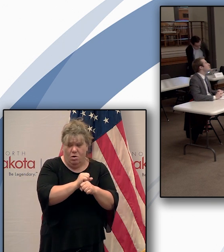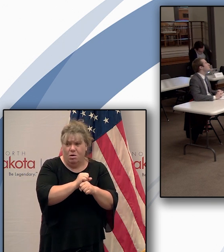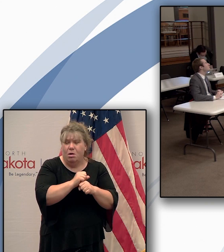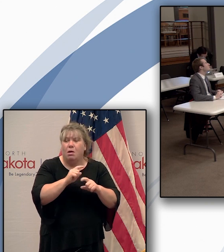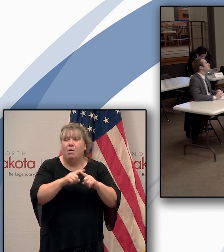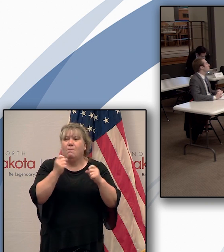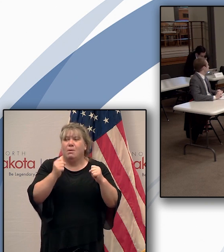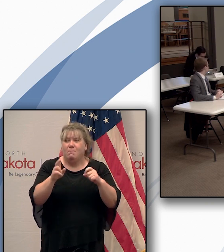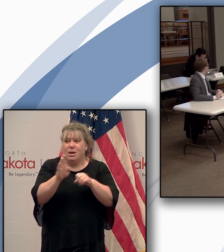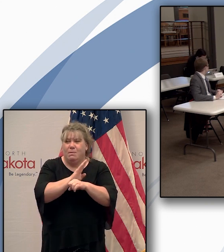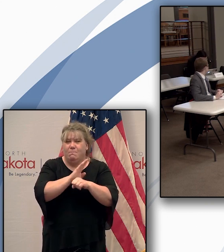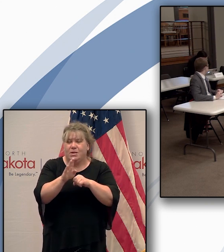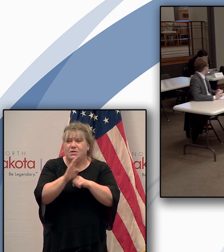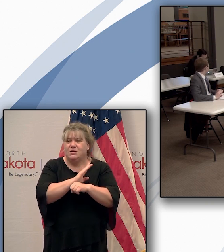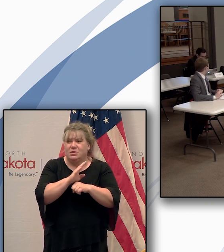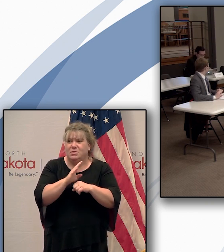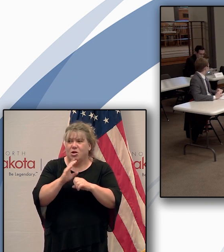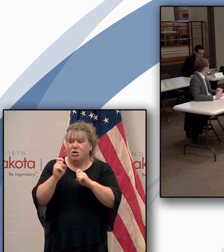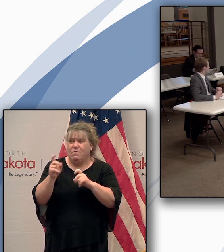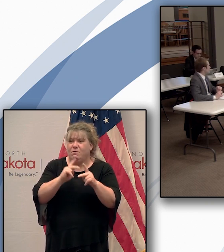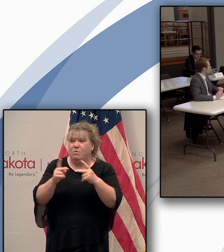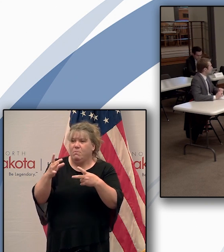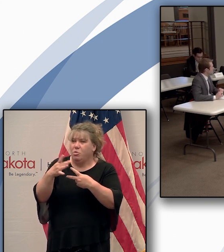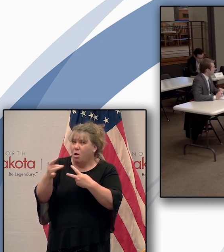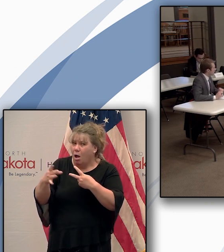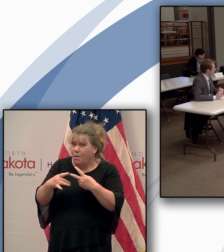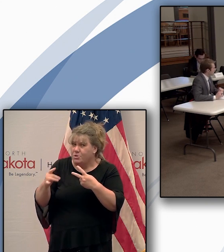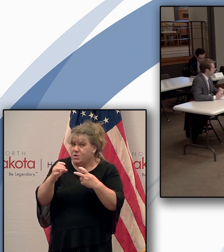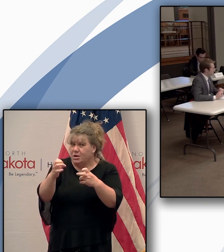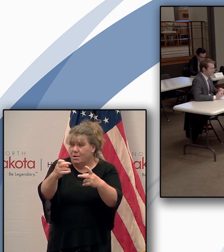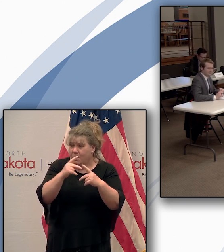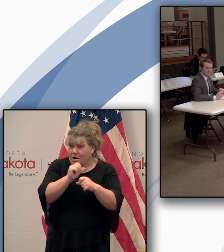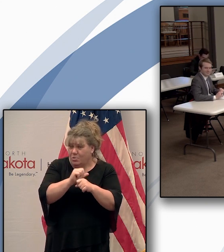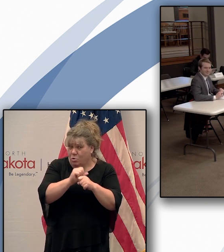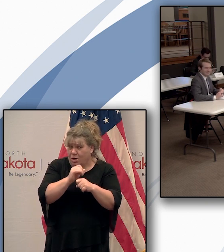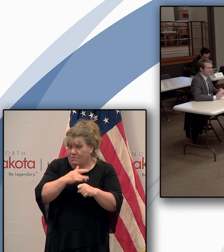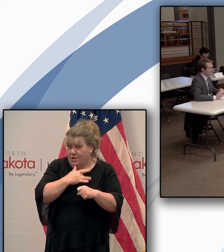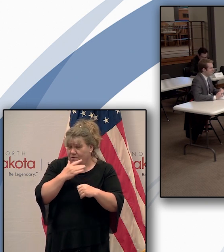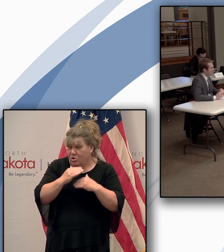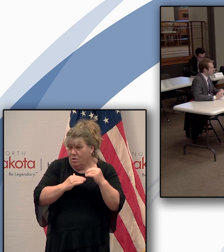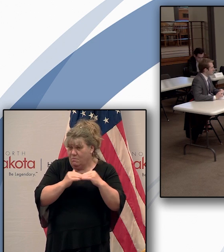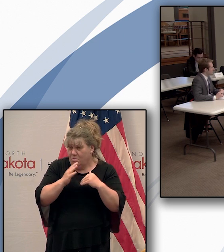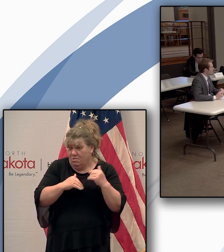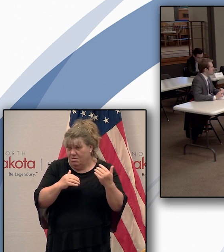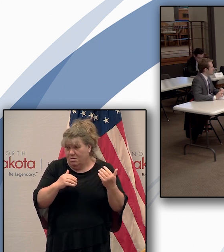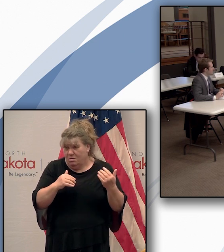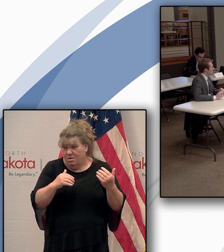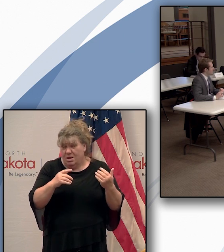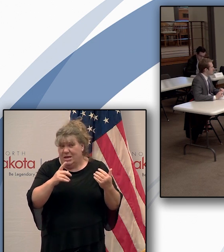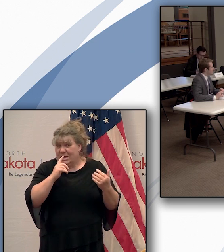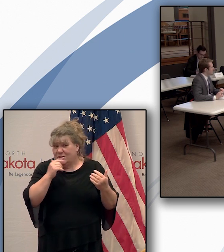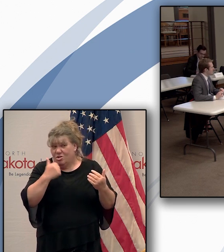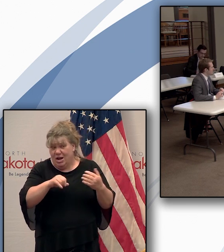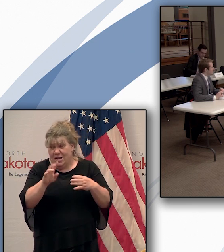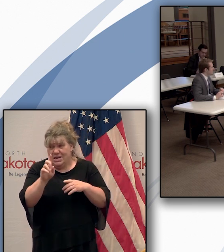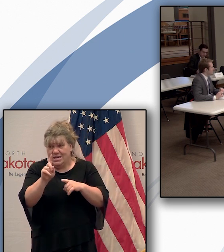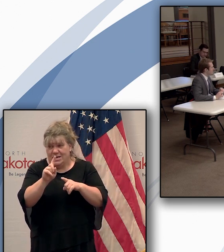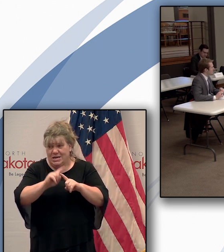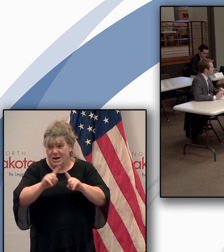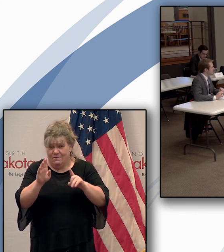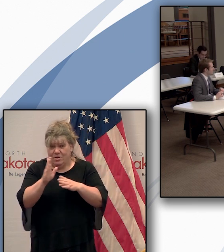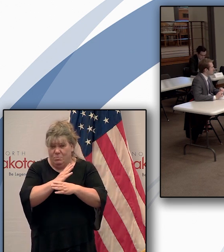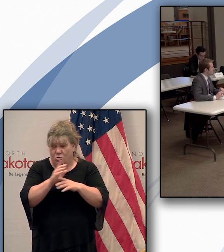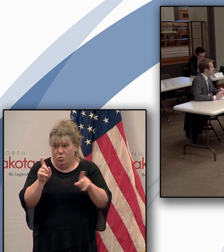However, many businesses are giving people the option to return to work if they feel comfortable. Is there functional difference between those two